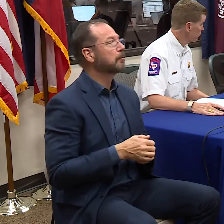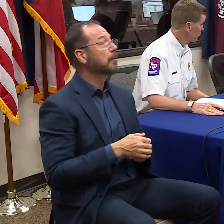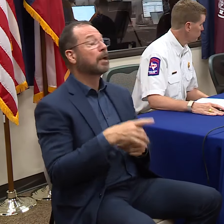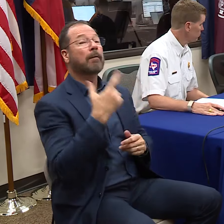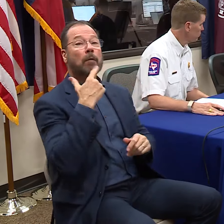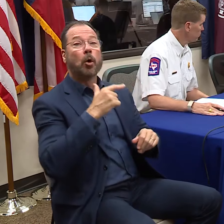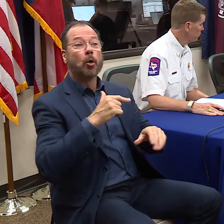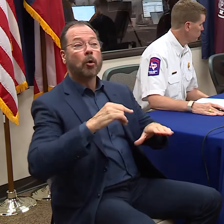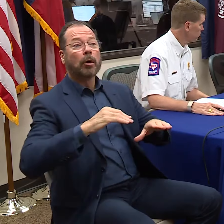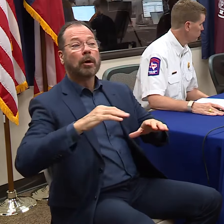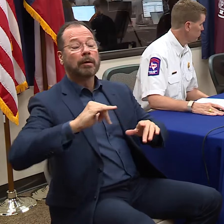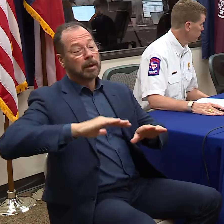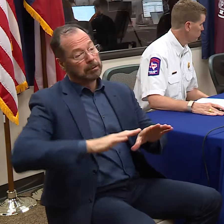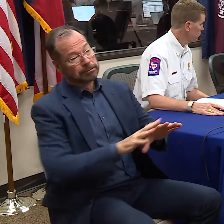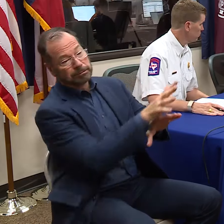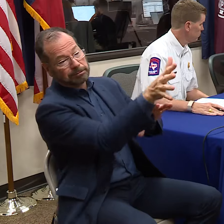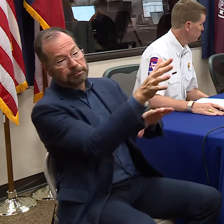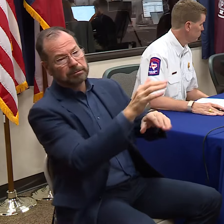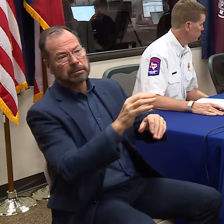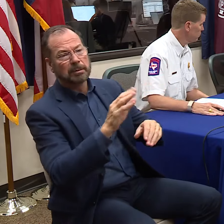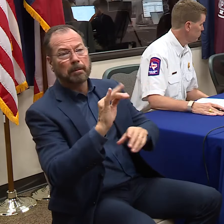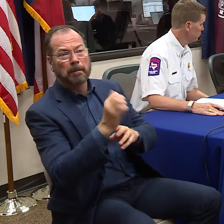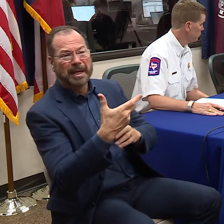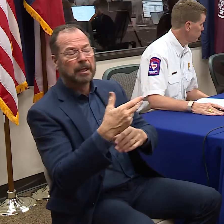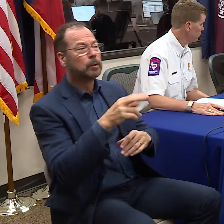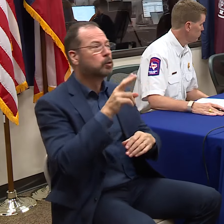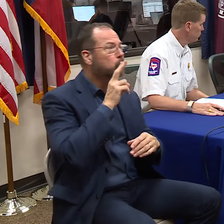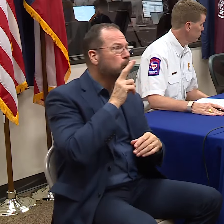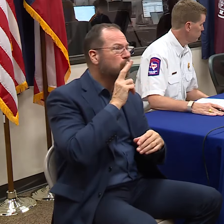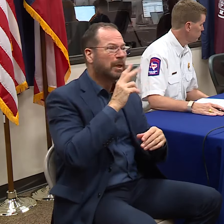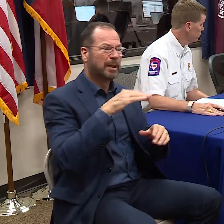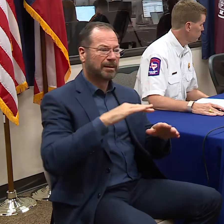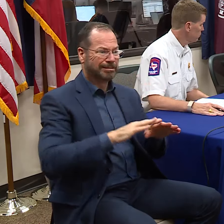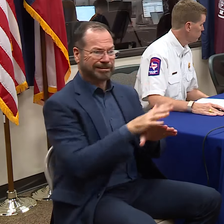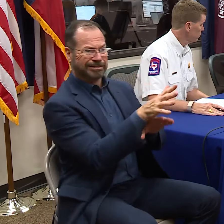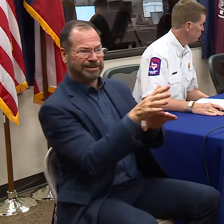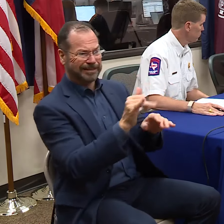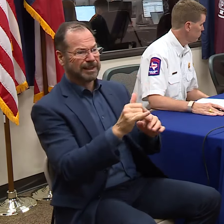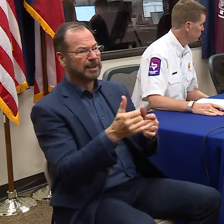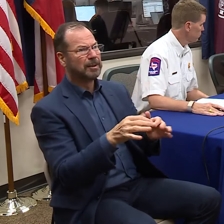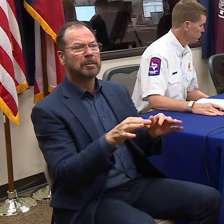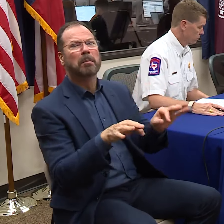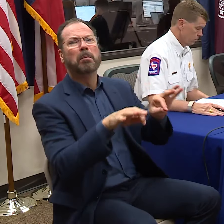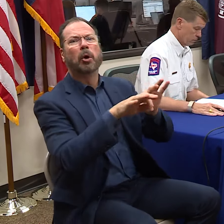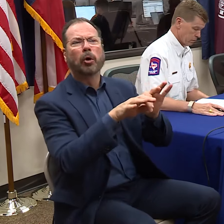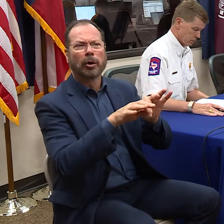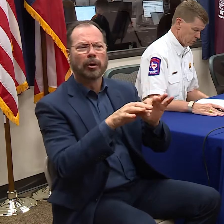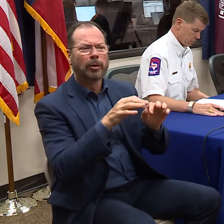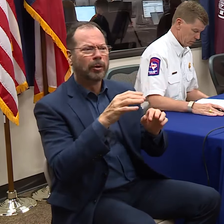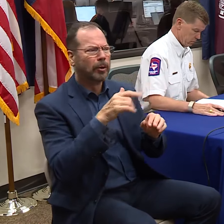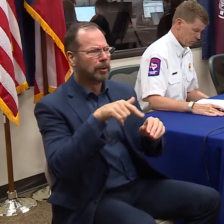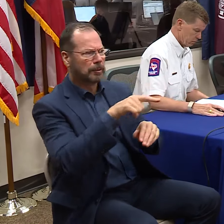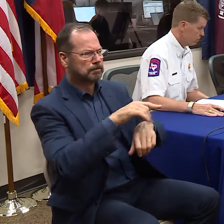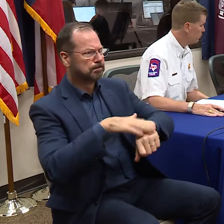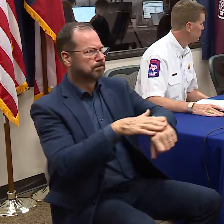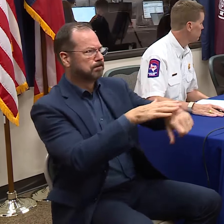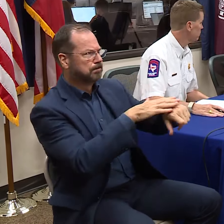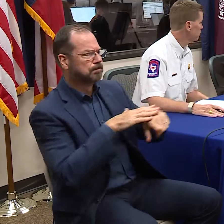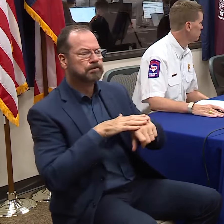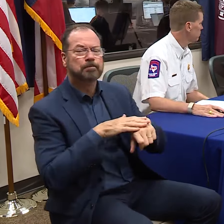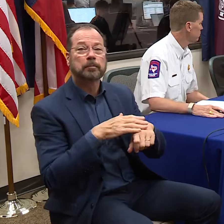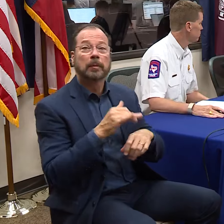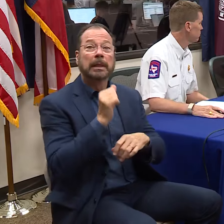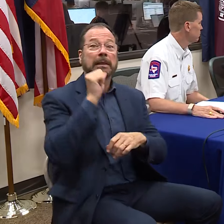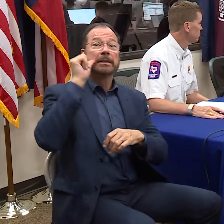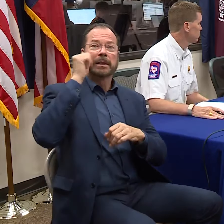Coastal, inland, and the Houston area are the three areas that I see that I want to be sure everyone is alert. Yesterday,